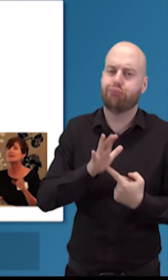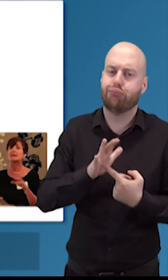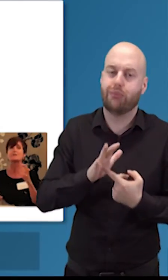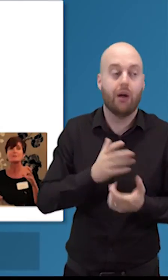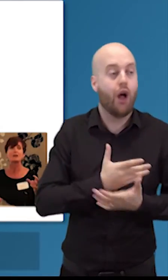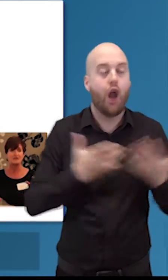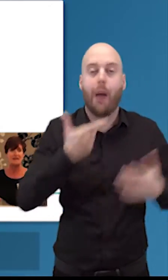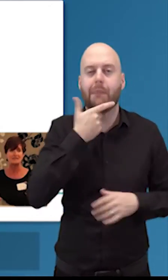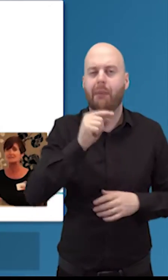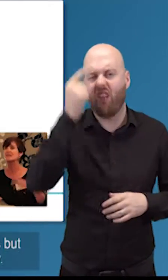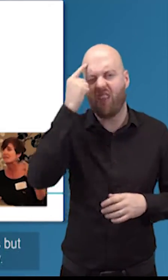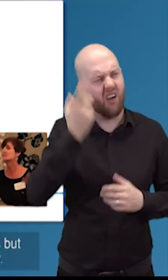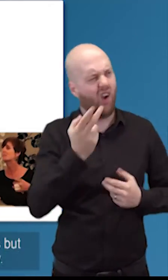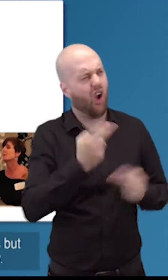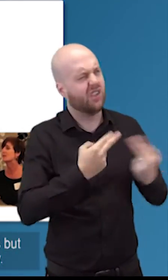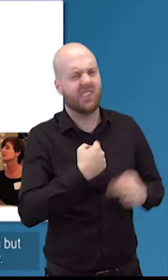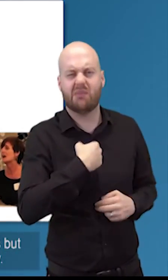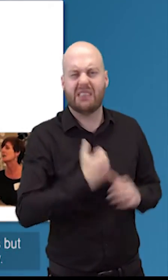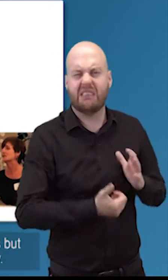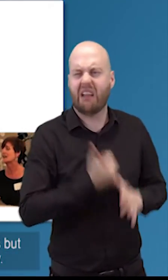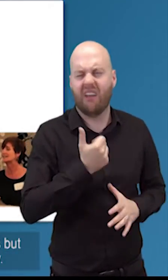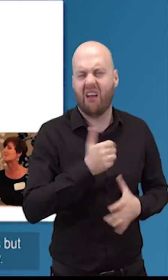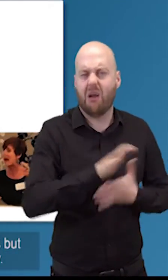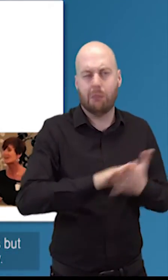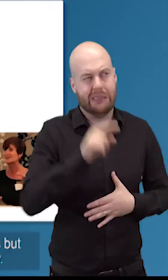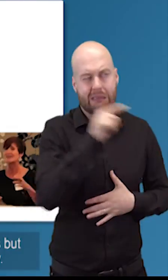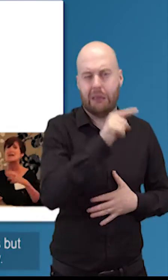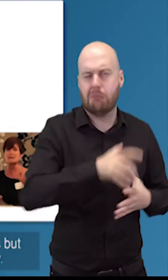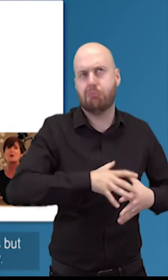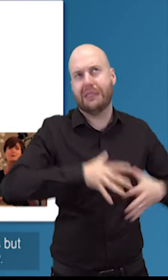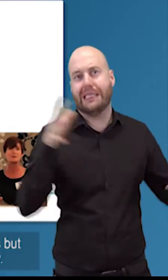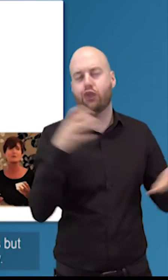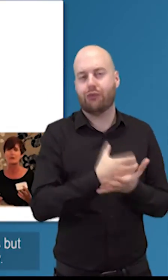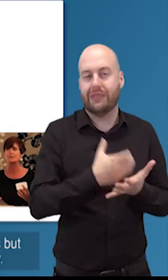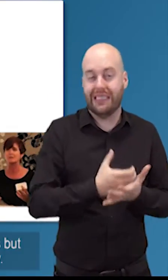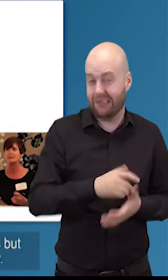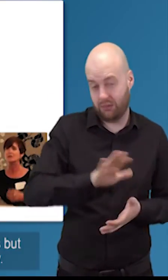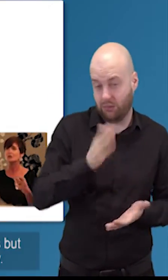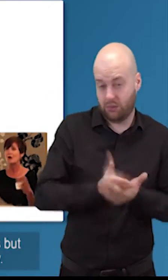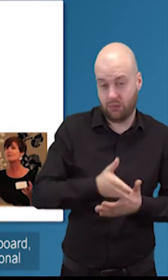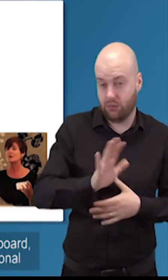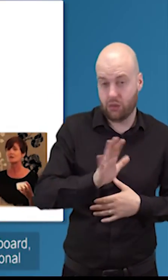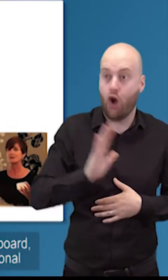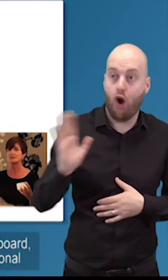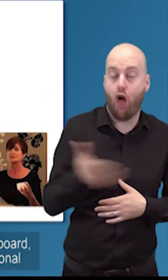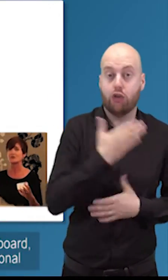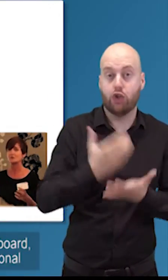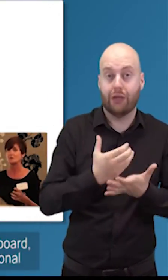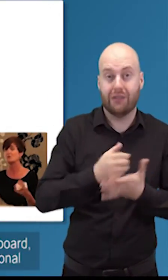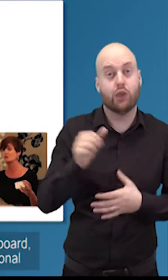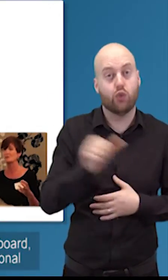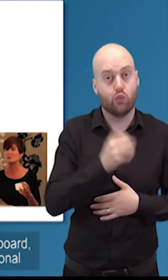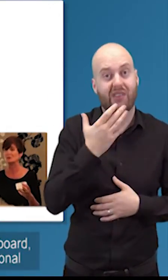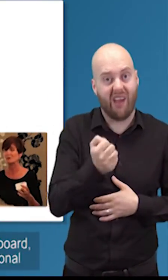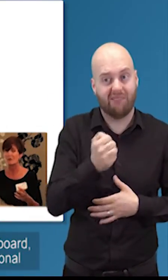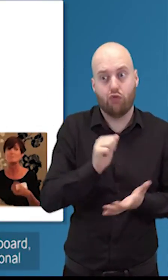they think it's for bigger charities they think it's something for these larger charities but actually it's probably something for everybody you know have we got the right skills around the